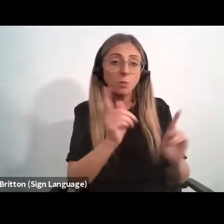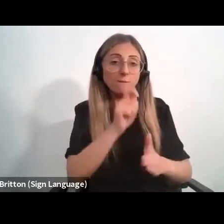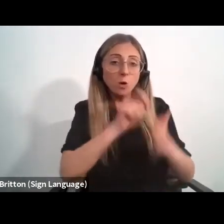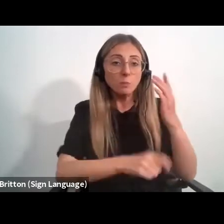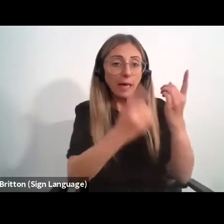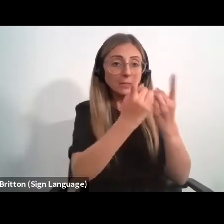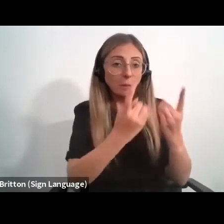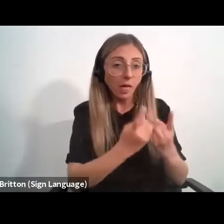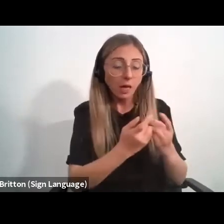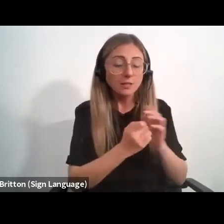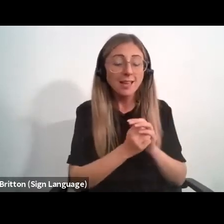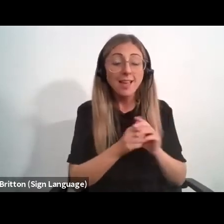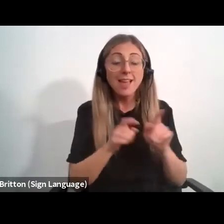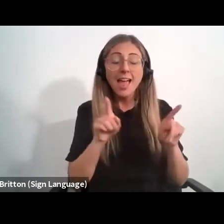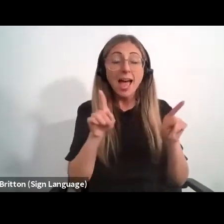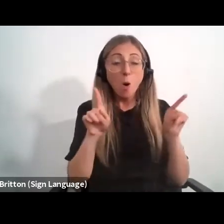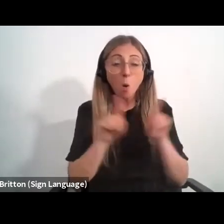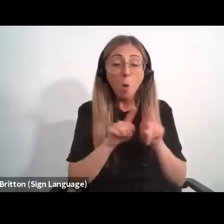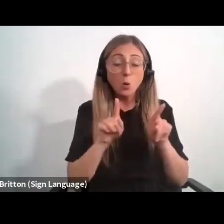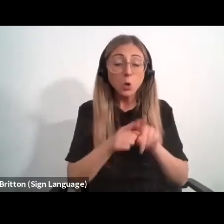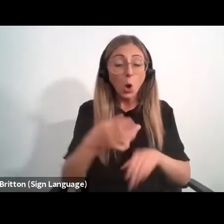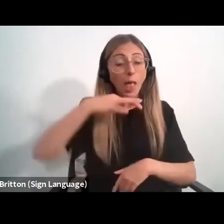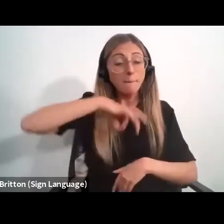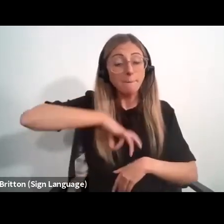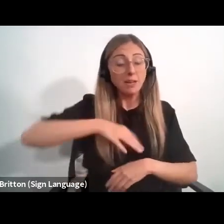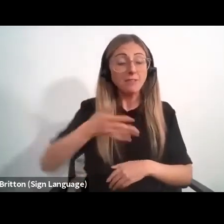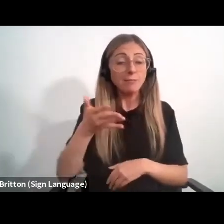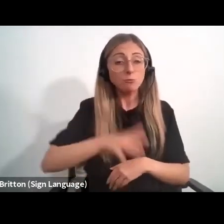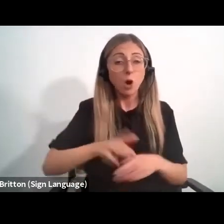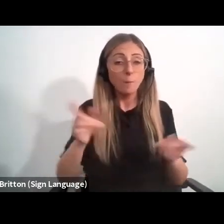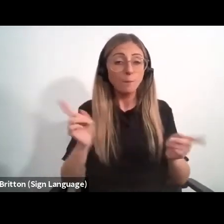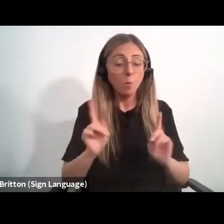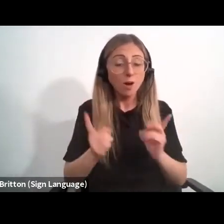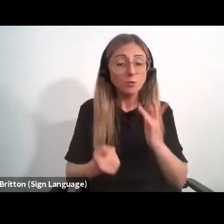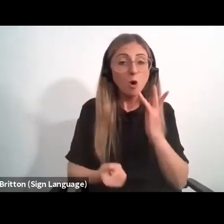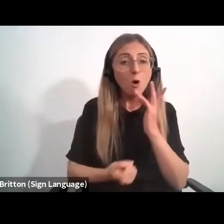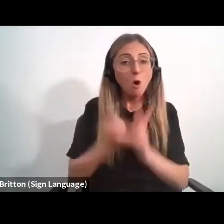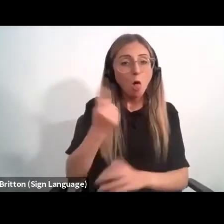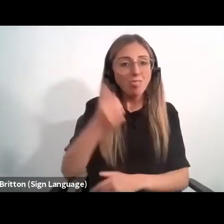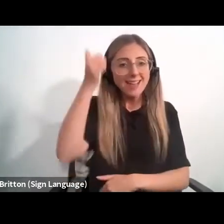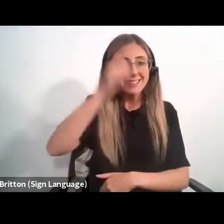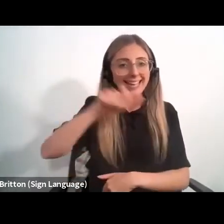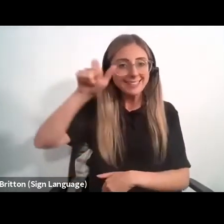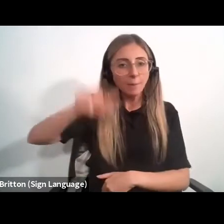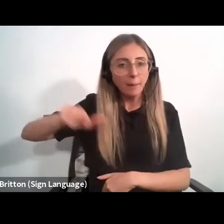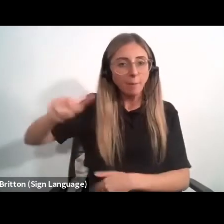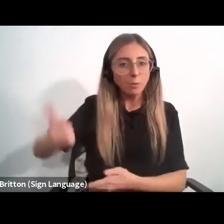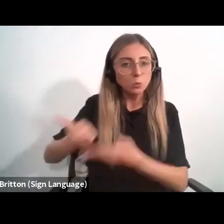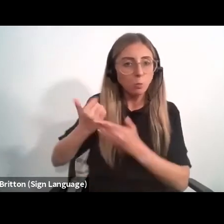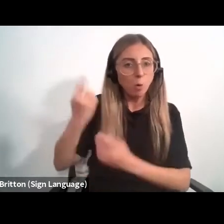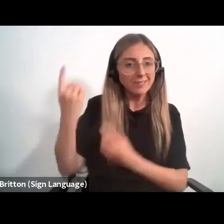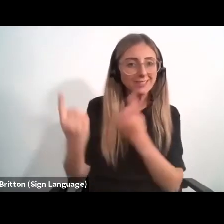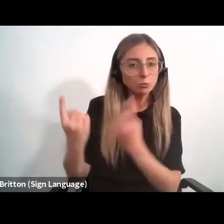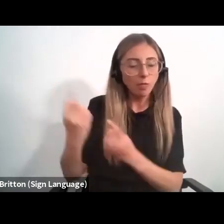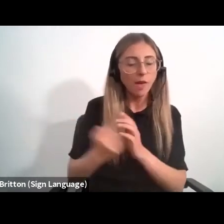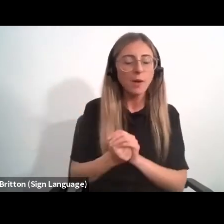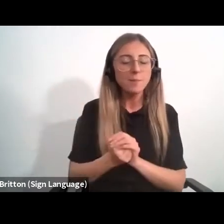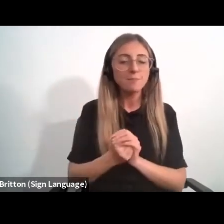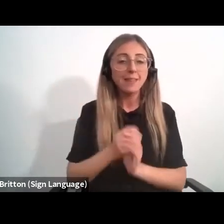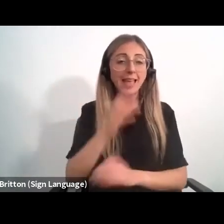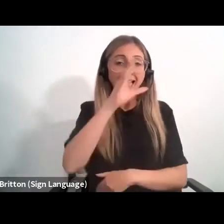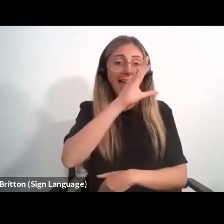and more critically, benefiting from the presence of other talented people. Africa's brain drain